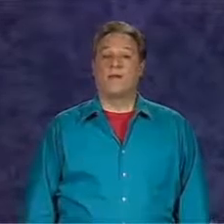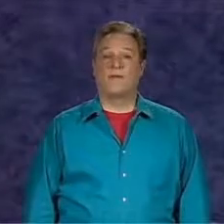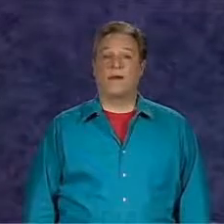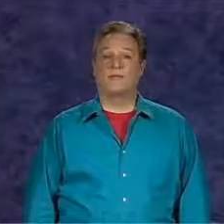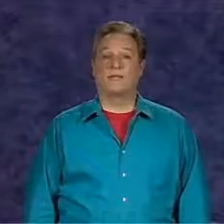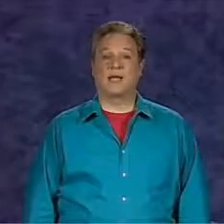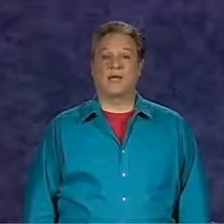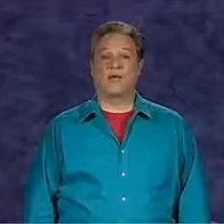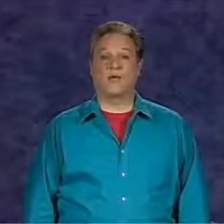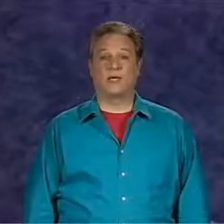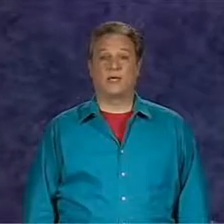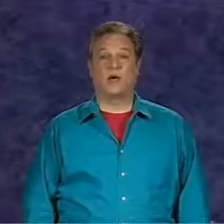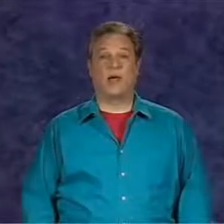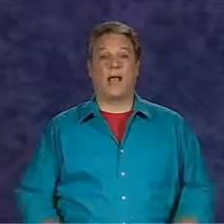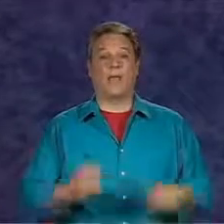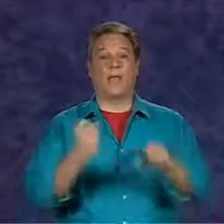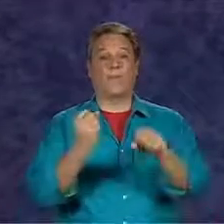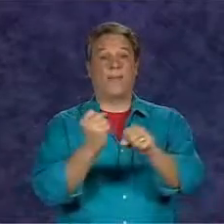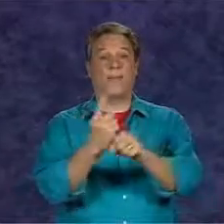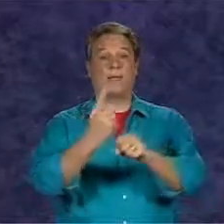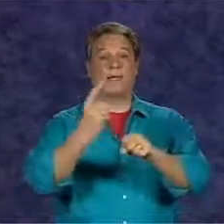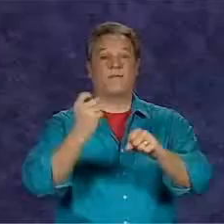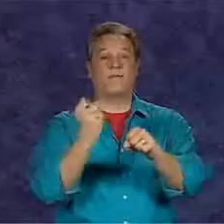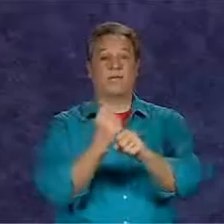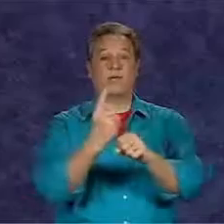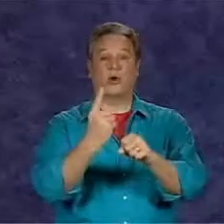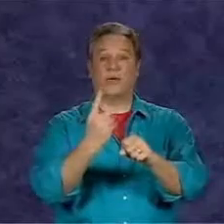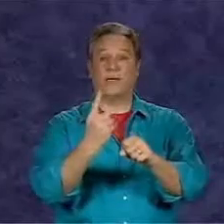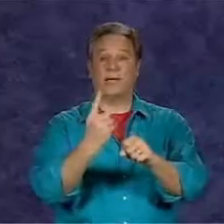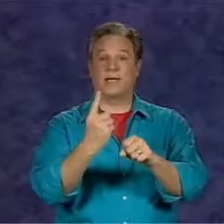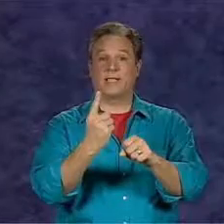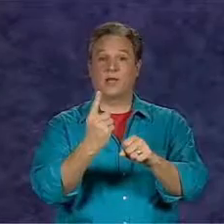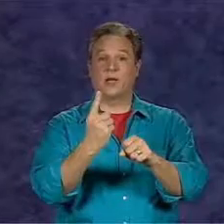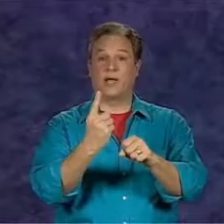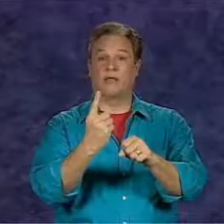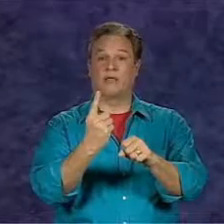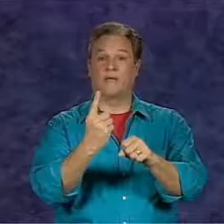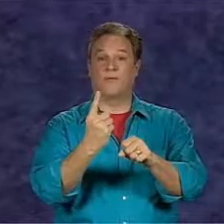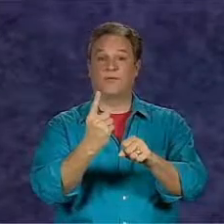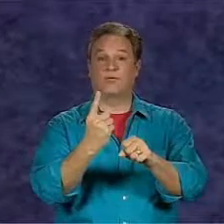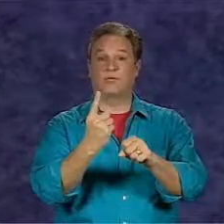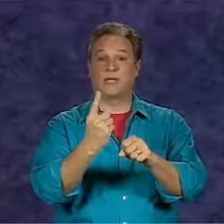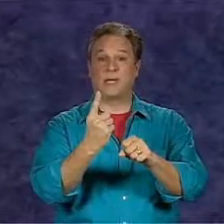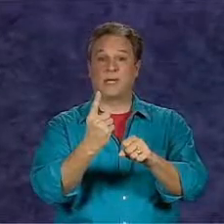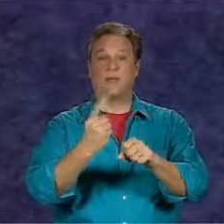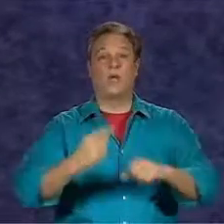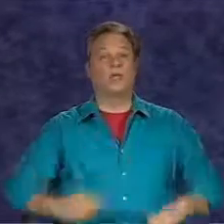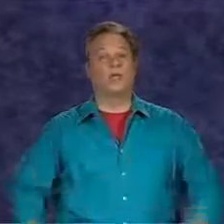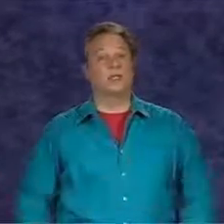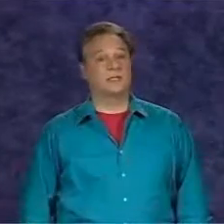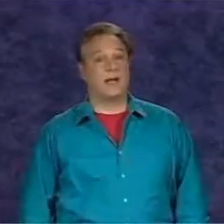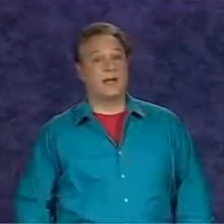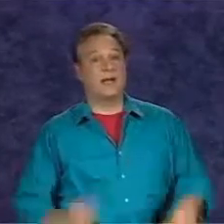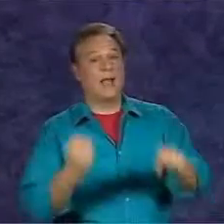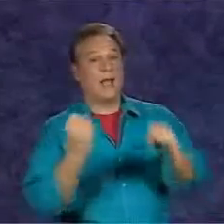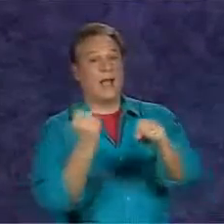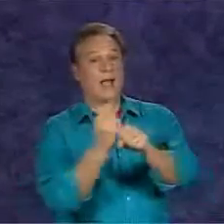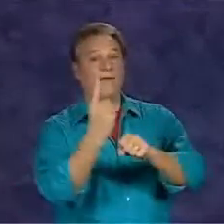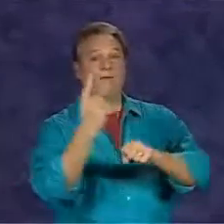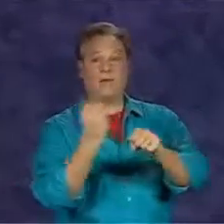Modify the sign for year and repeatedly flick your index finger into the future time to sign every